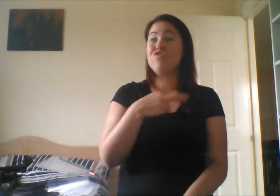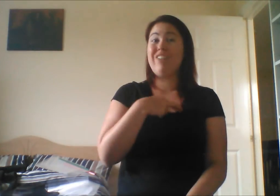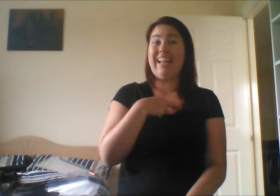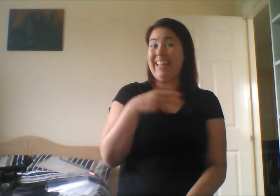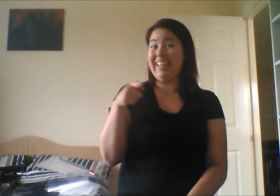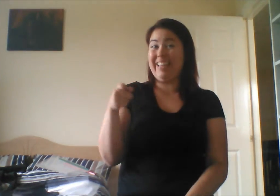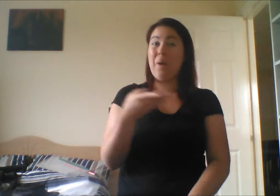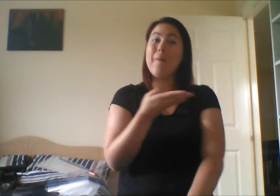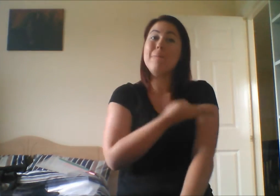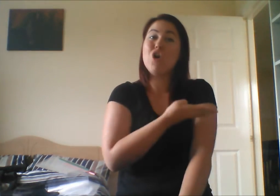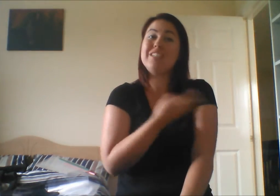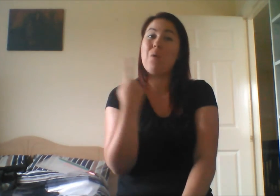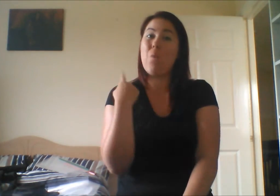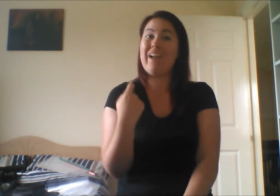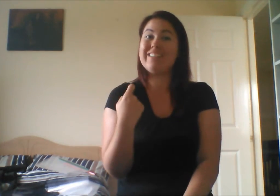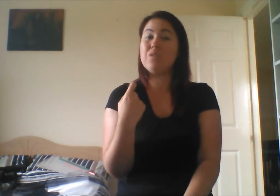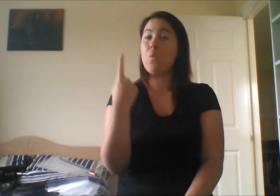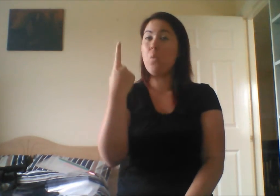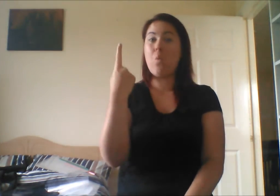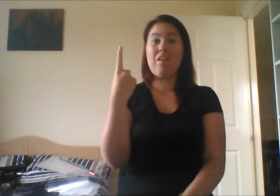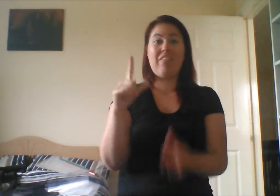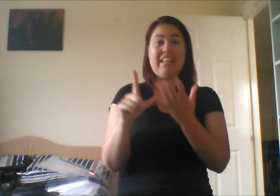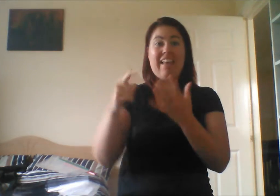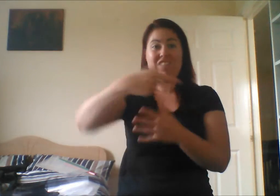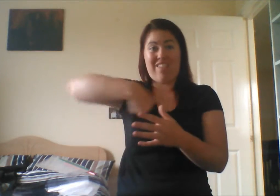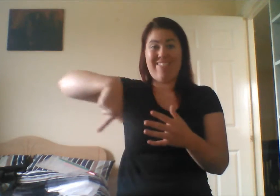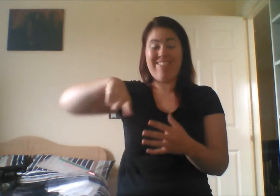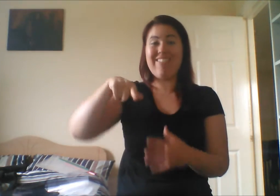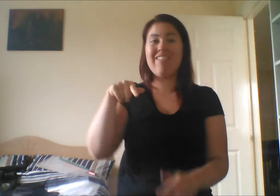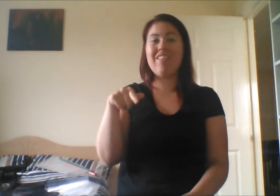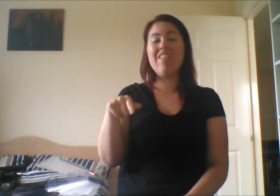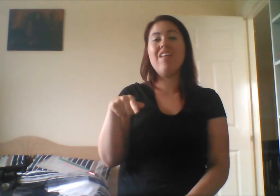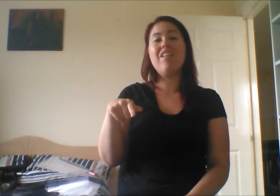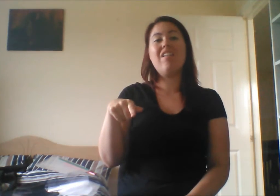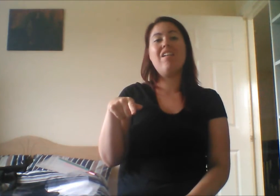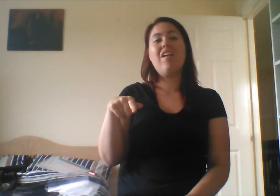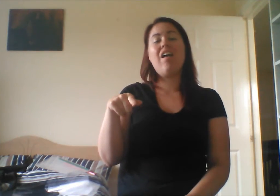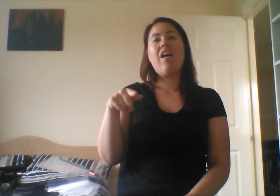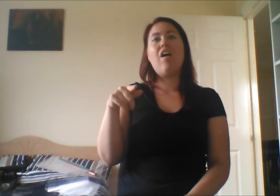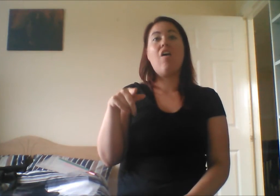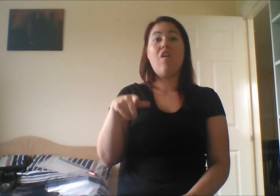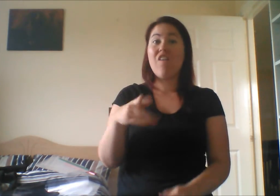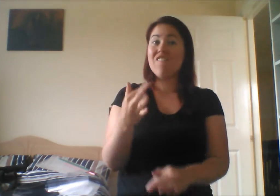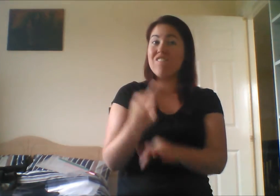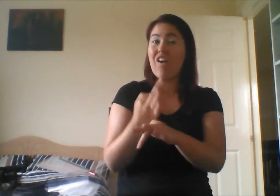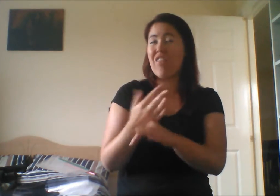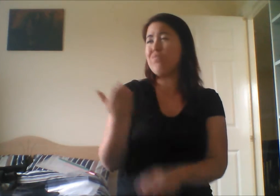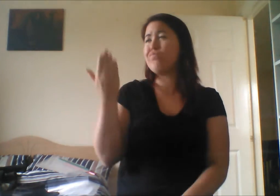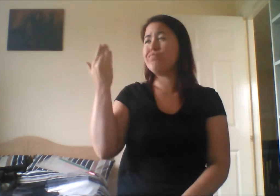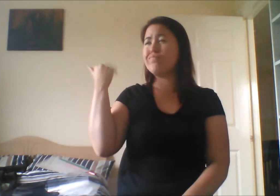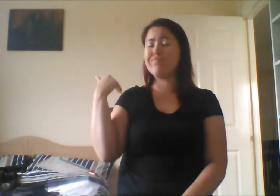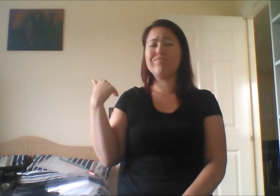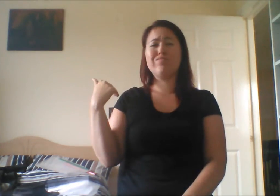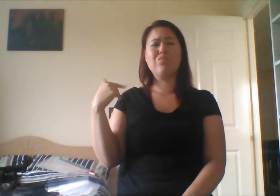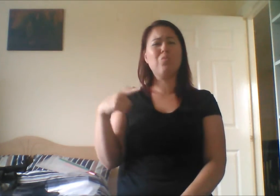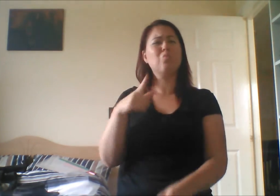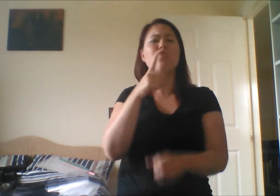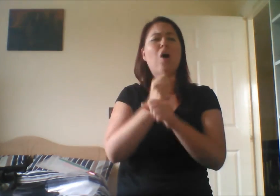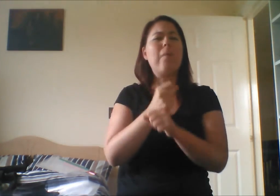Well, really, it was Bernadette White, one of the swimmers. Her father, he said, you should be able, you should be well able to do this swim.